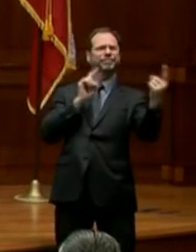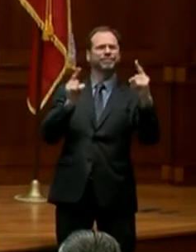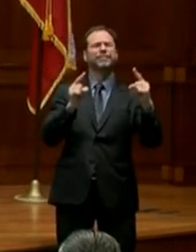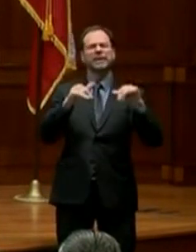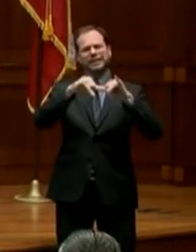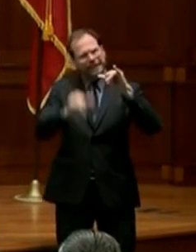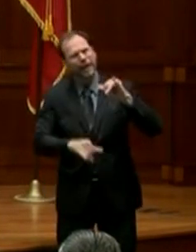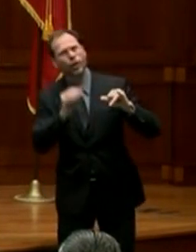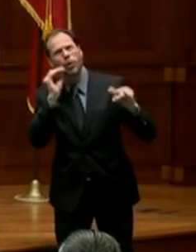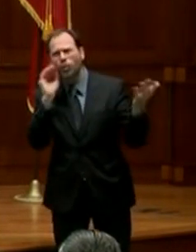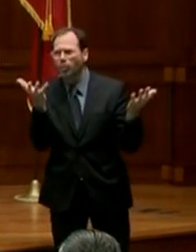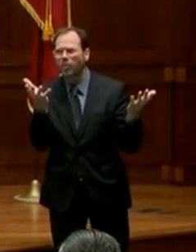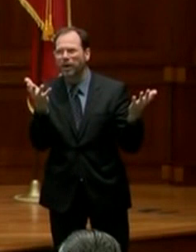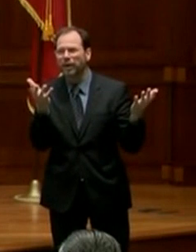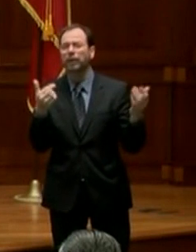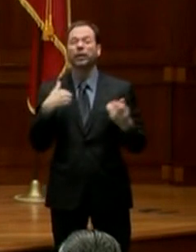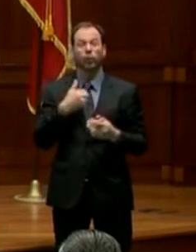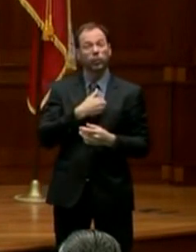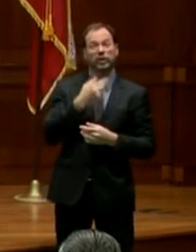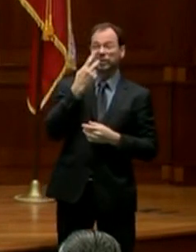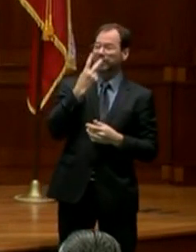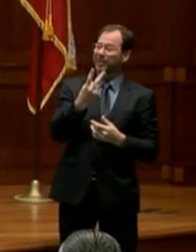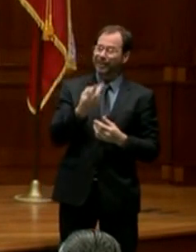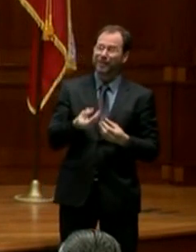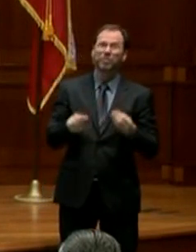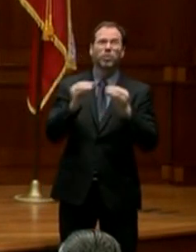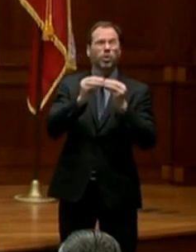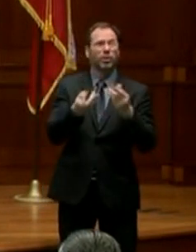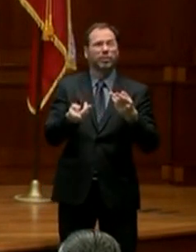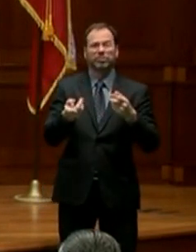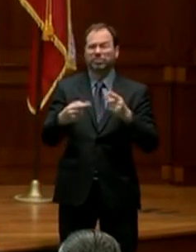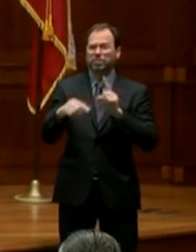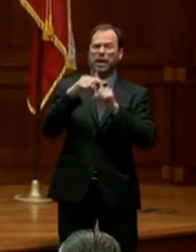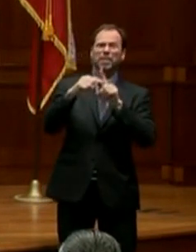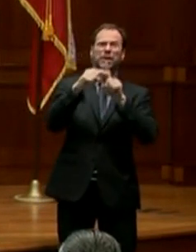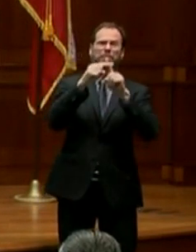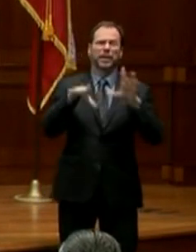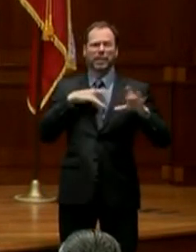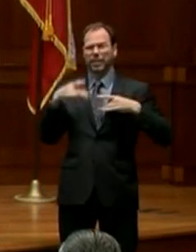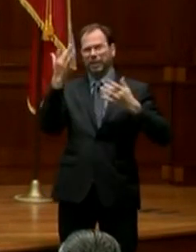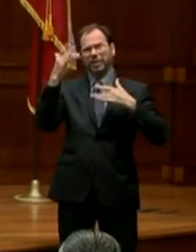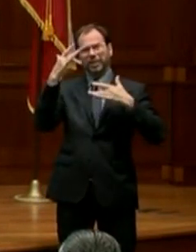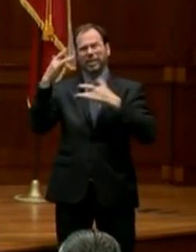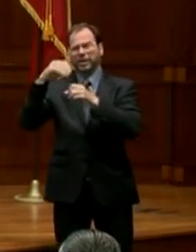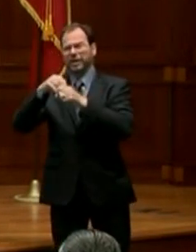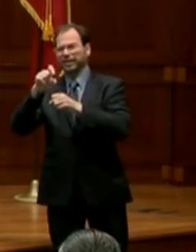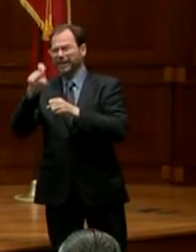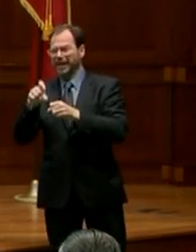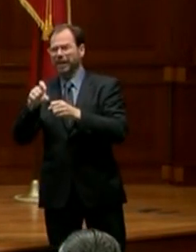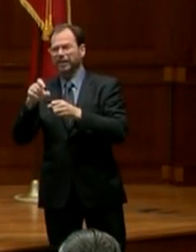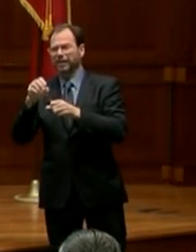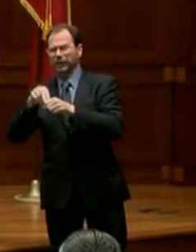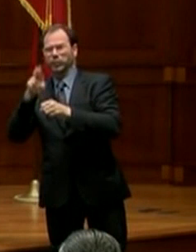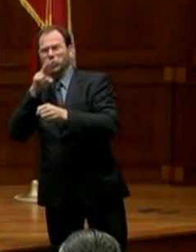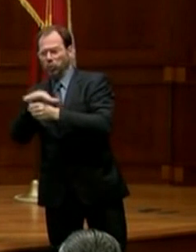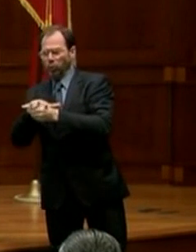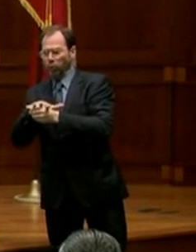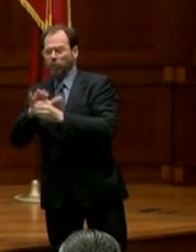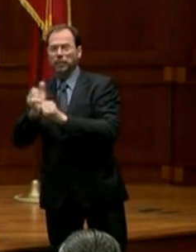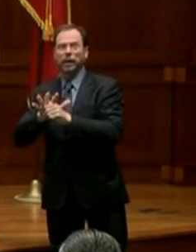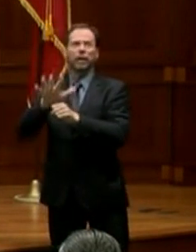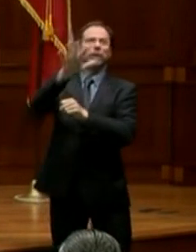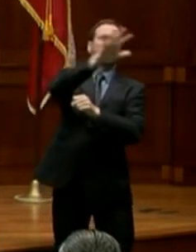home. As I mentioned, we are seeing a rise in the people testing positive in Harris County as well as elsewhere in the state of Texas. But remember this.